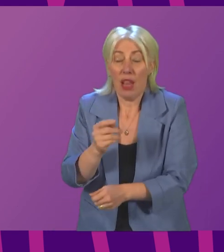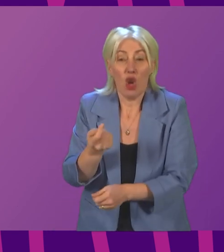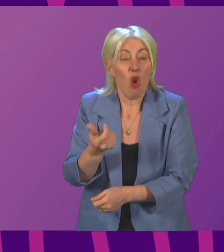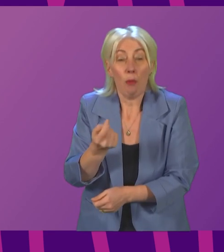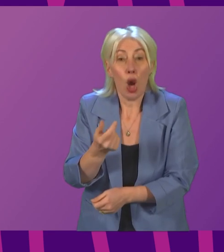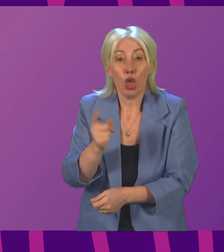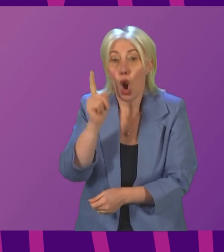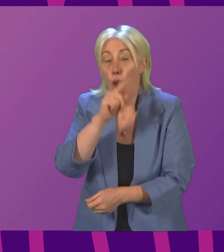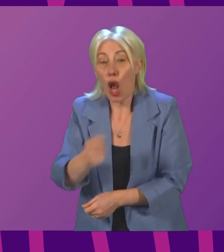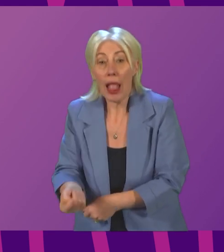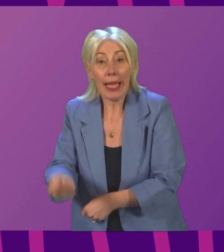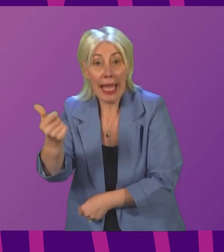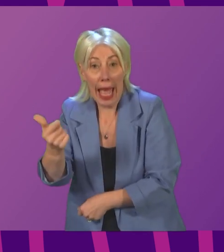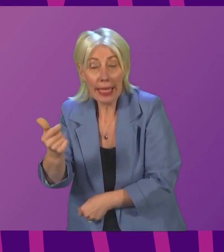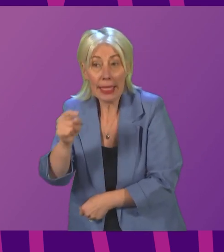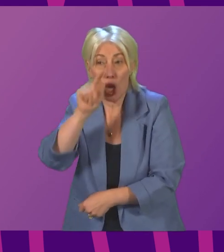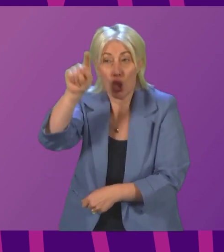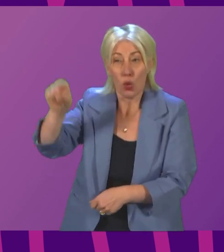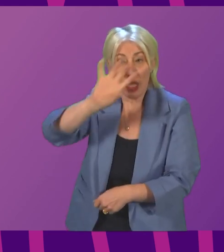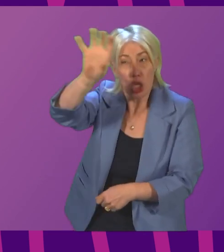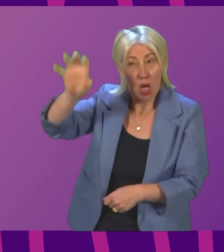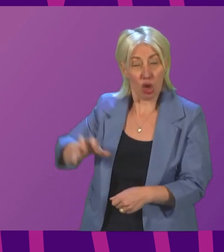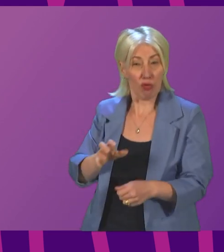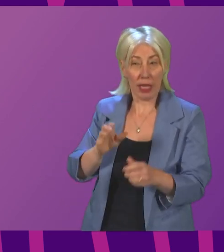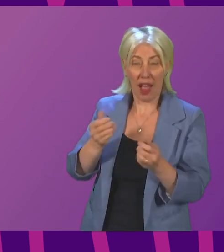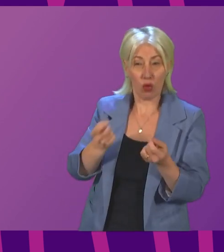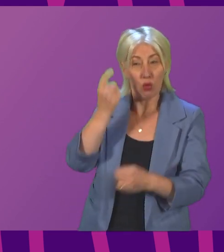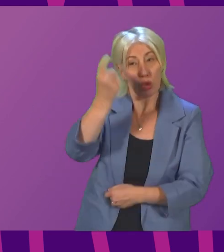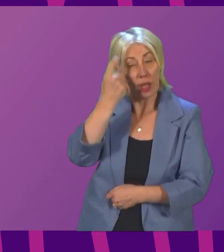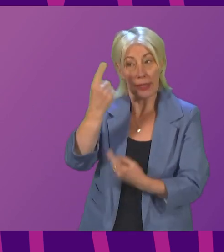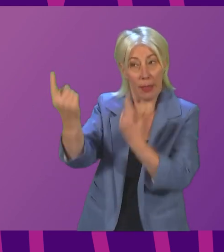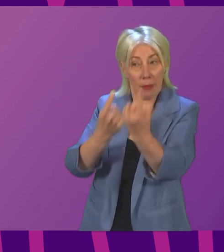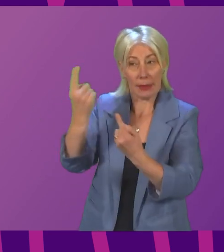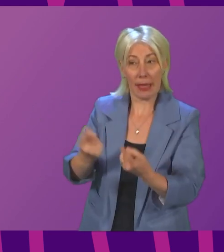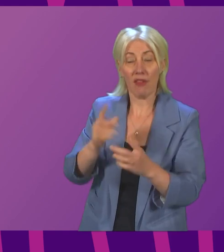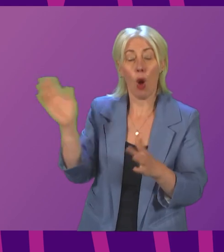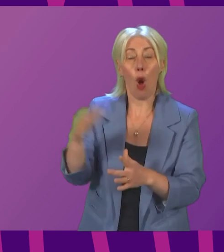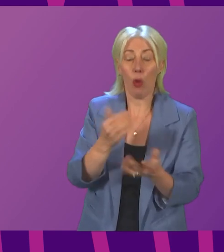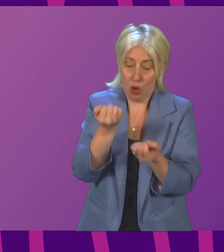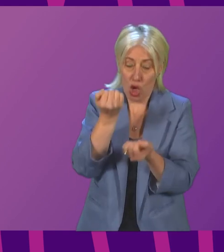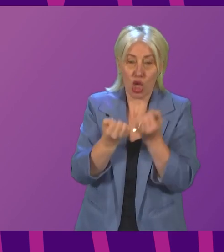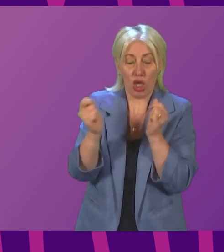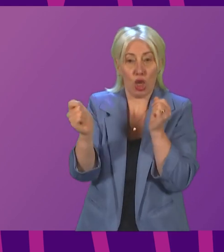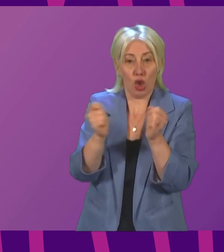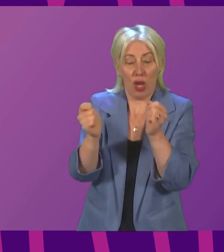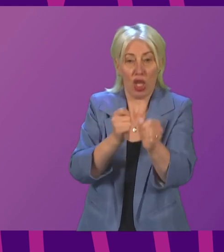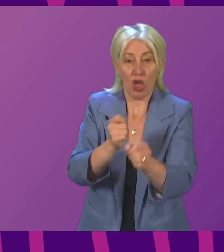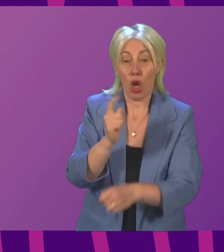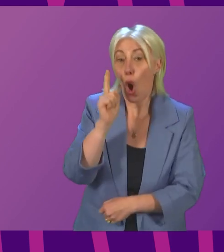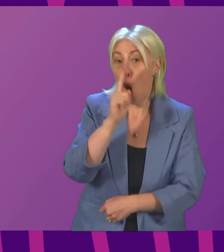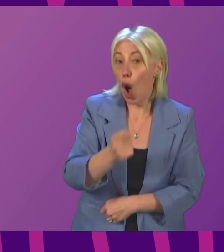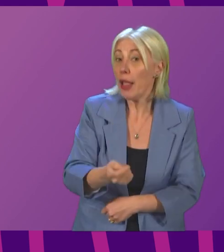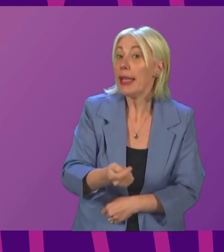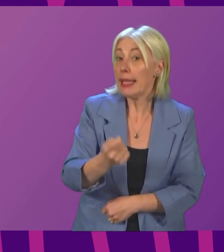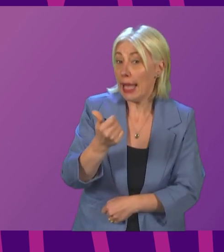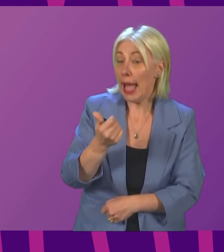so there are different considerations for different governments there is that commitment to a just transition the oil and gas sector is important in Scotland has